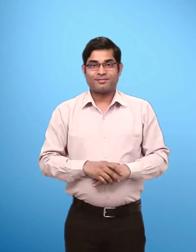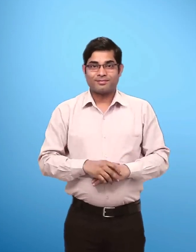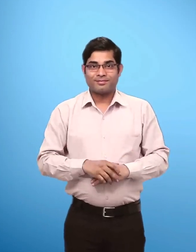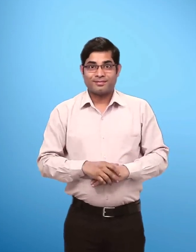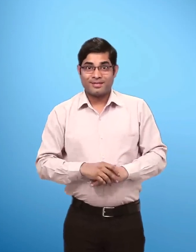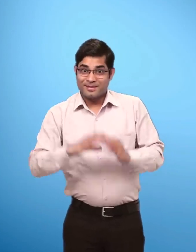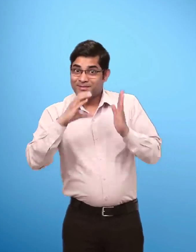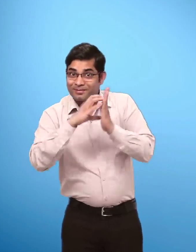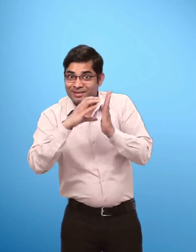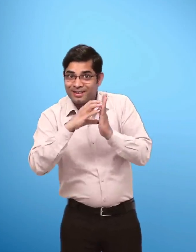Text Given